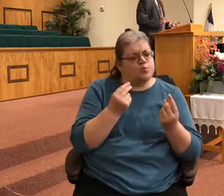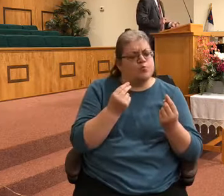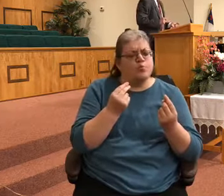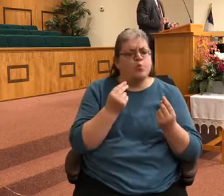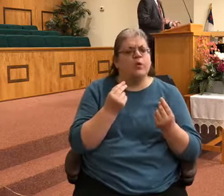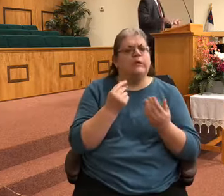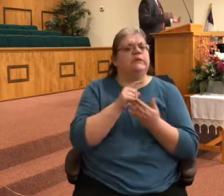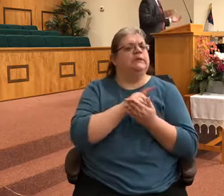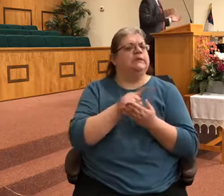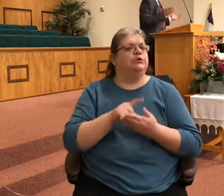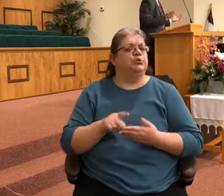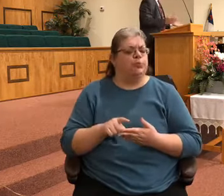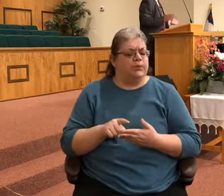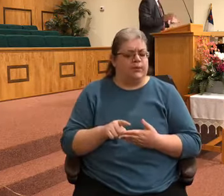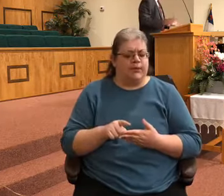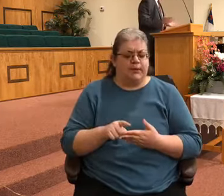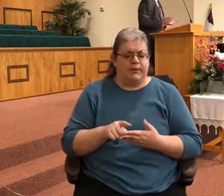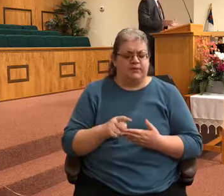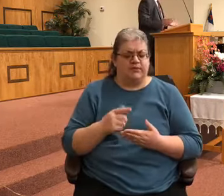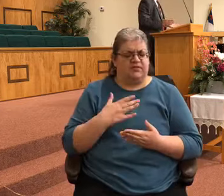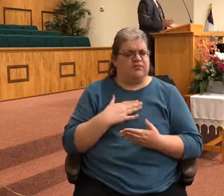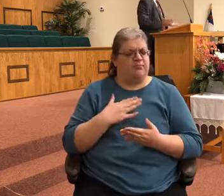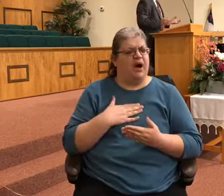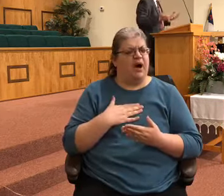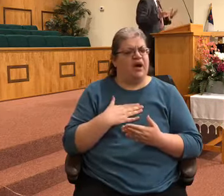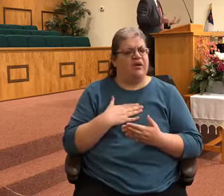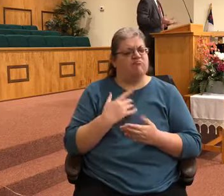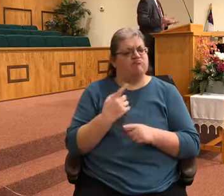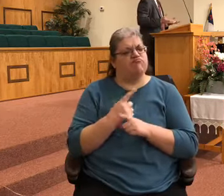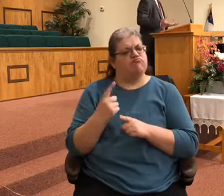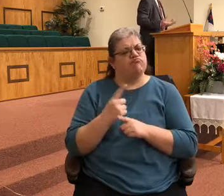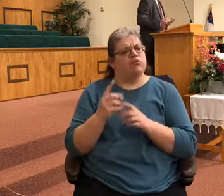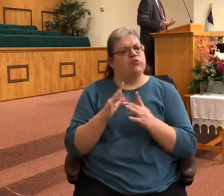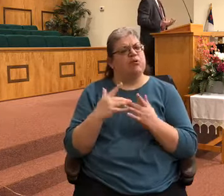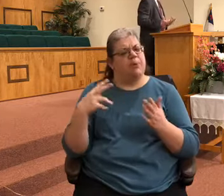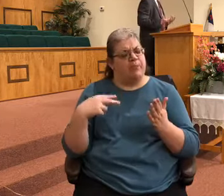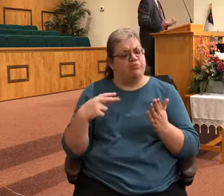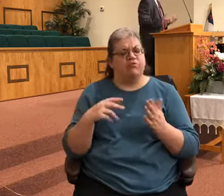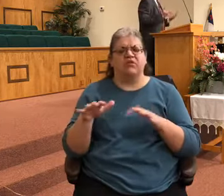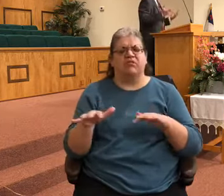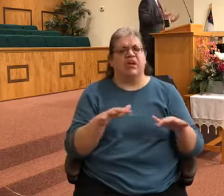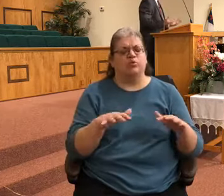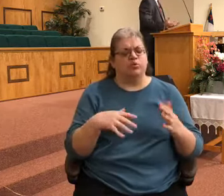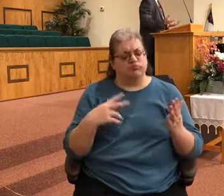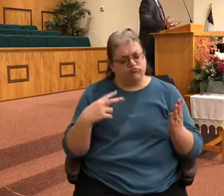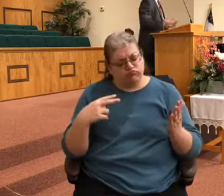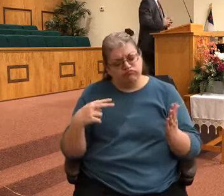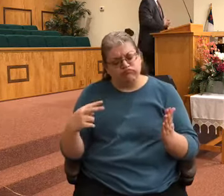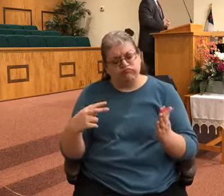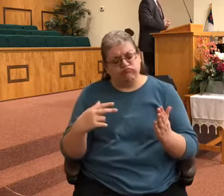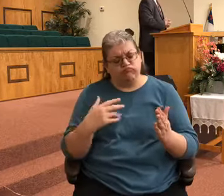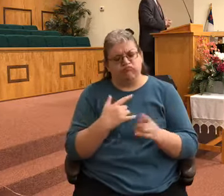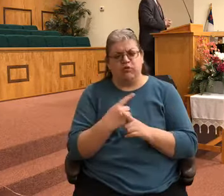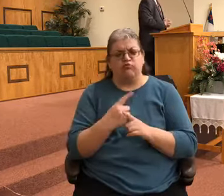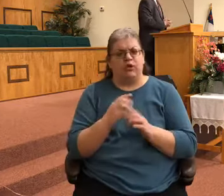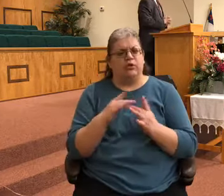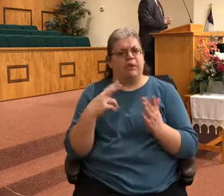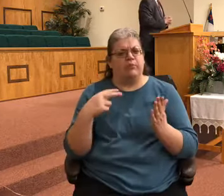and just in my casual Bible reading, I really want God to speak to me through my regular Bible reading. And to be honest,